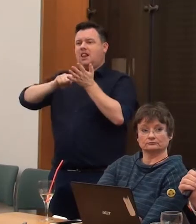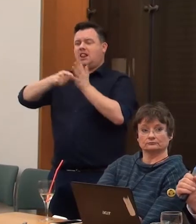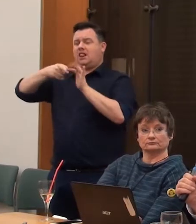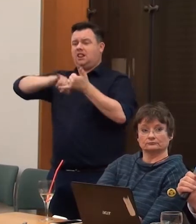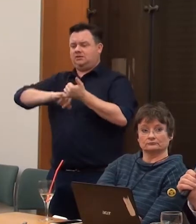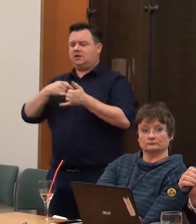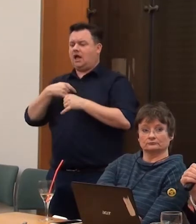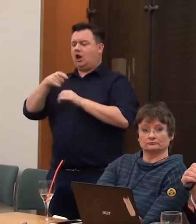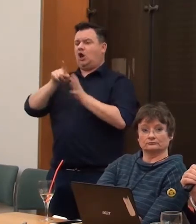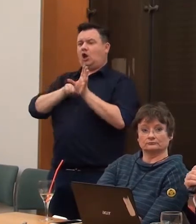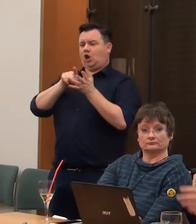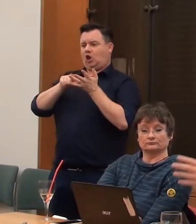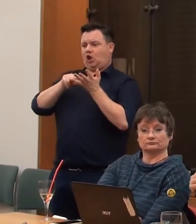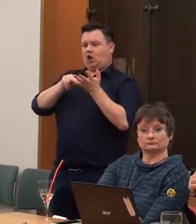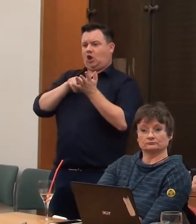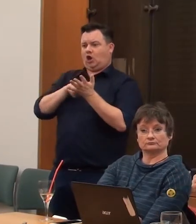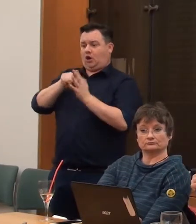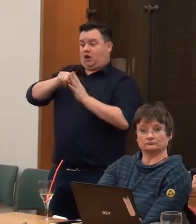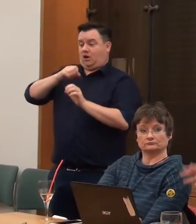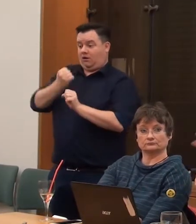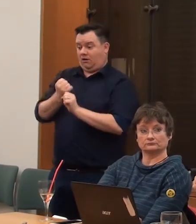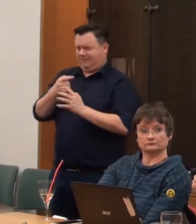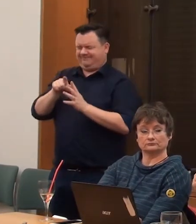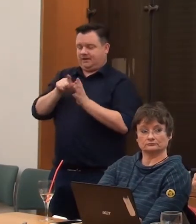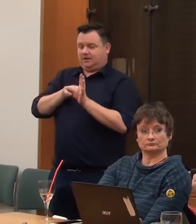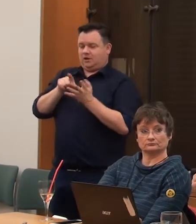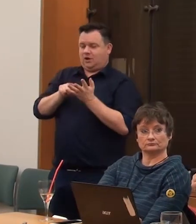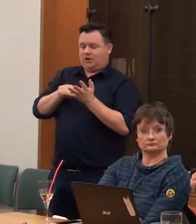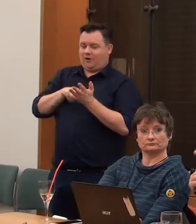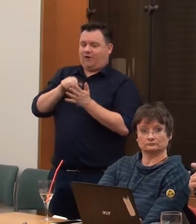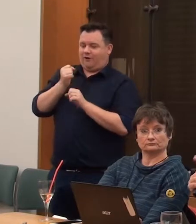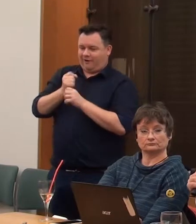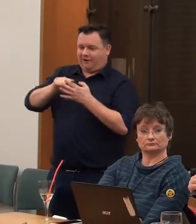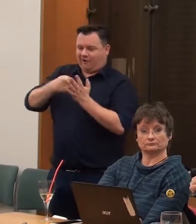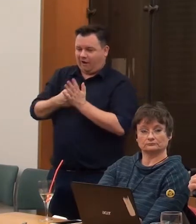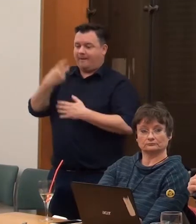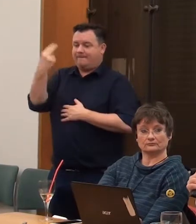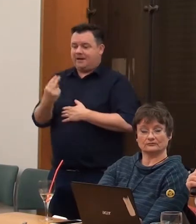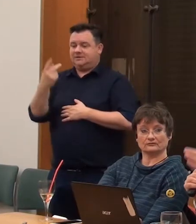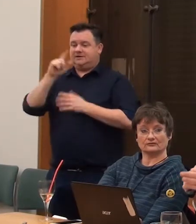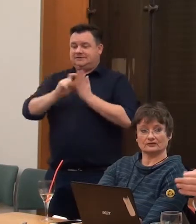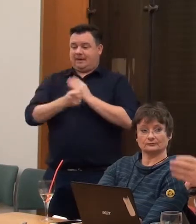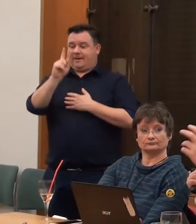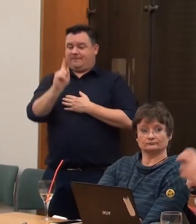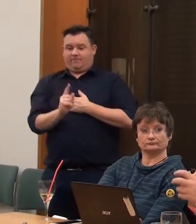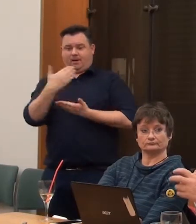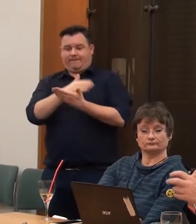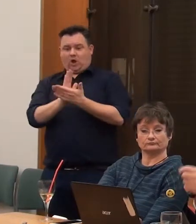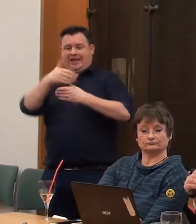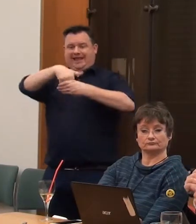younger, painting much more disabled people as part of the community. Yes, making fun of them, often,